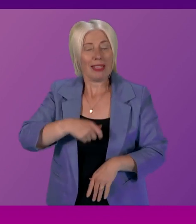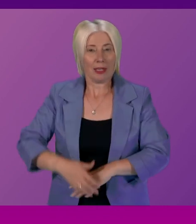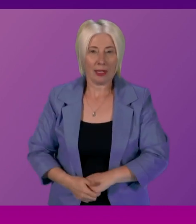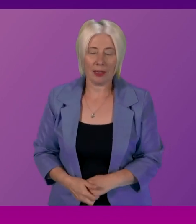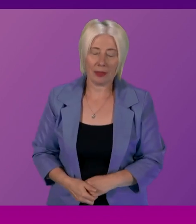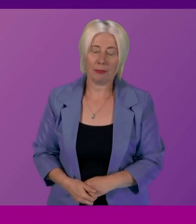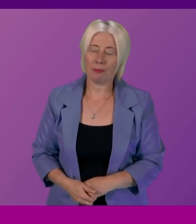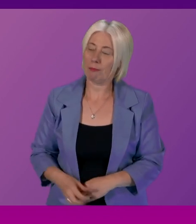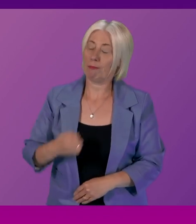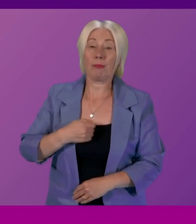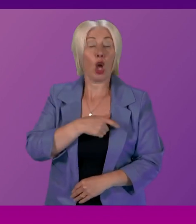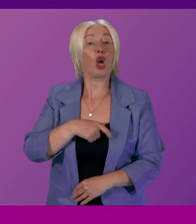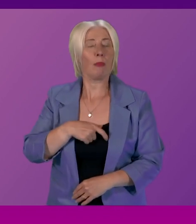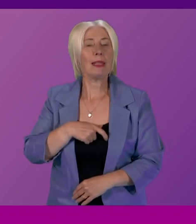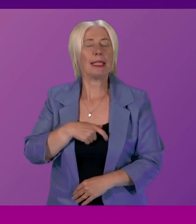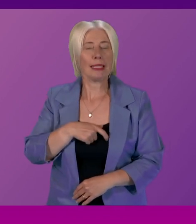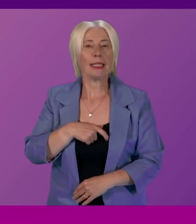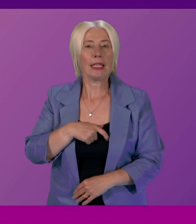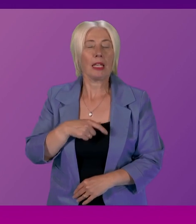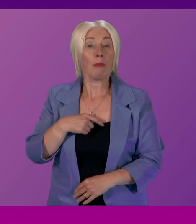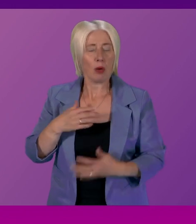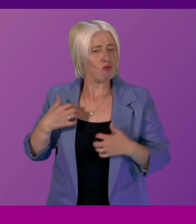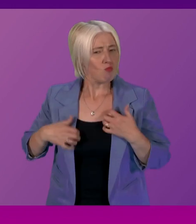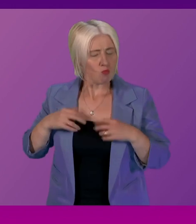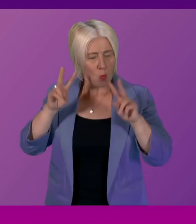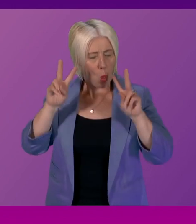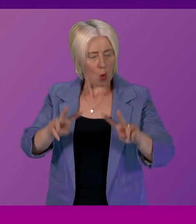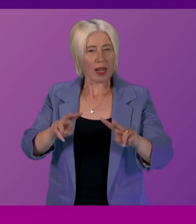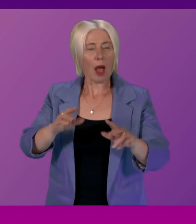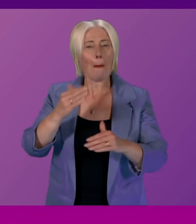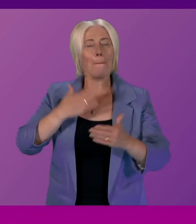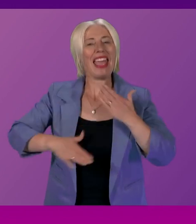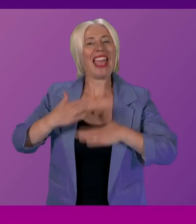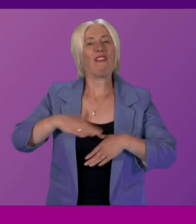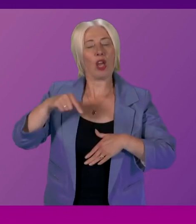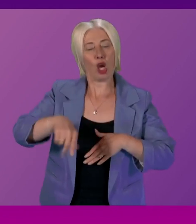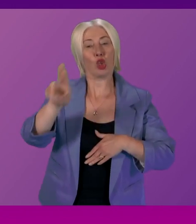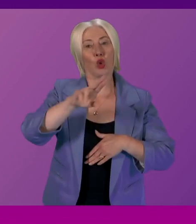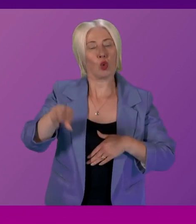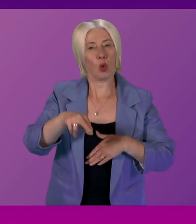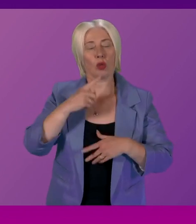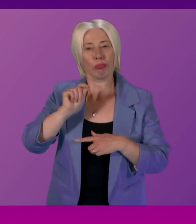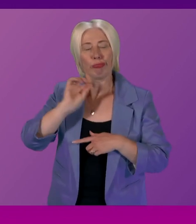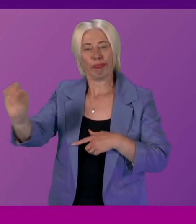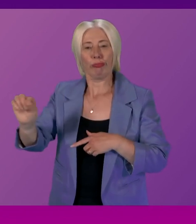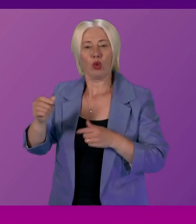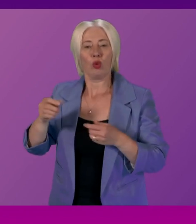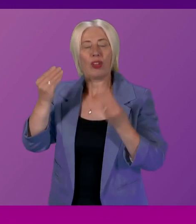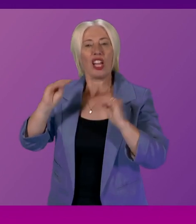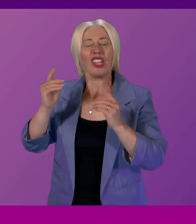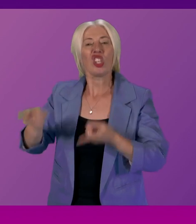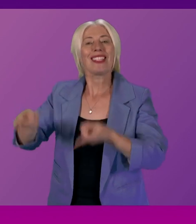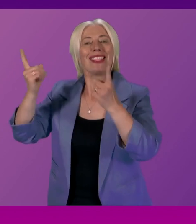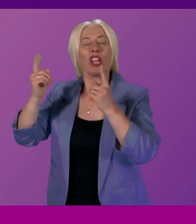you're aware our committee has taken a great deal of interest in behaviour in schools and has written to the cabinet secretary on the matter in